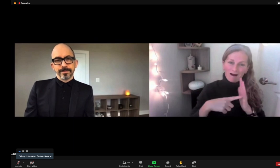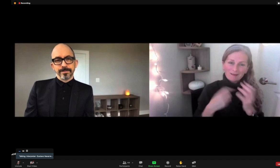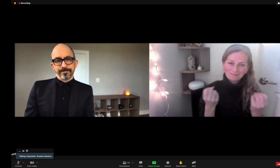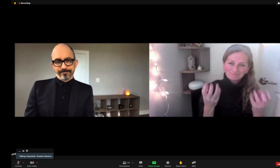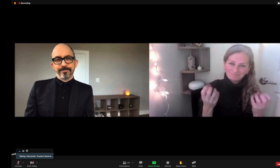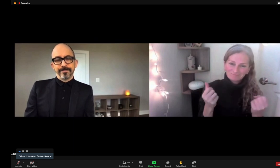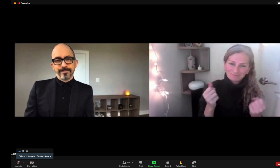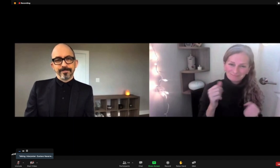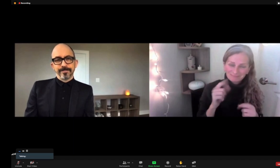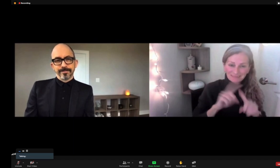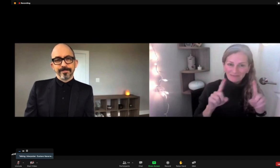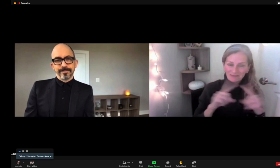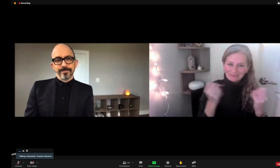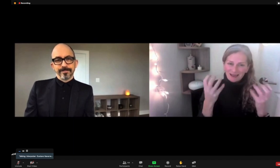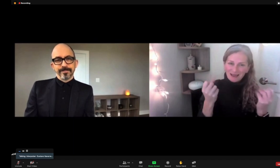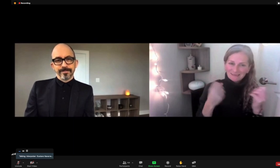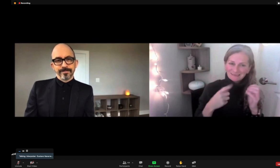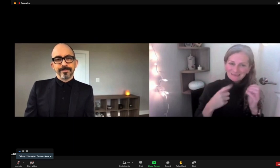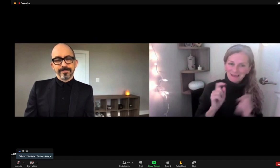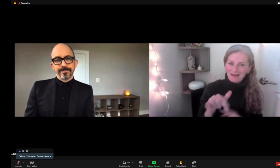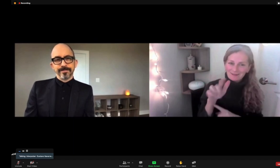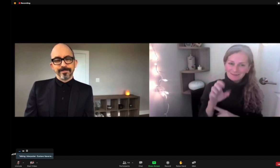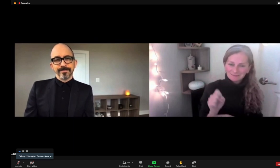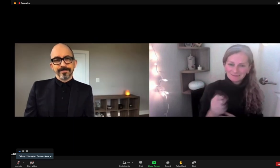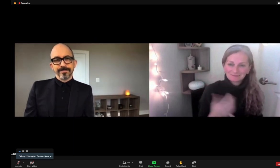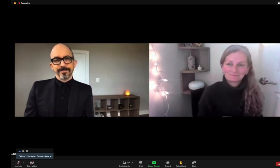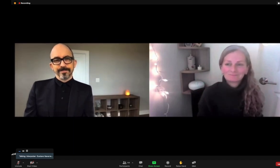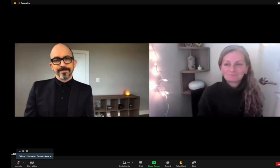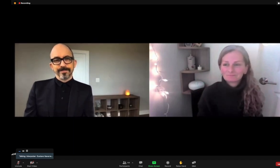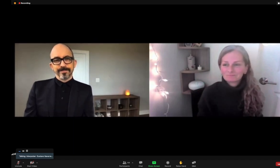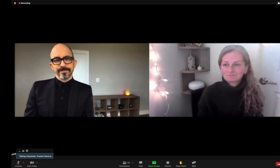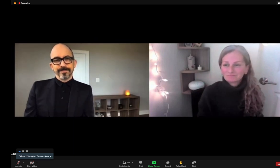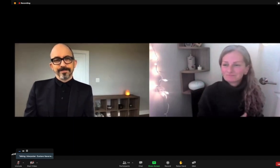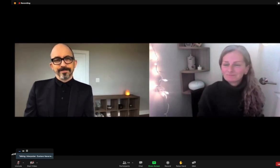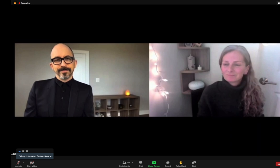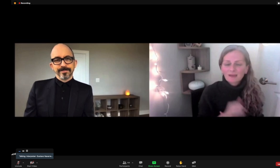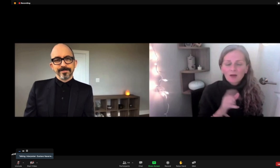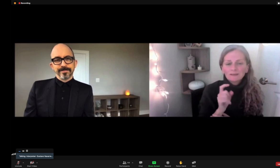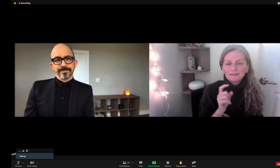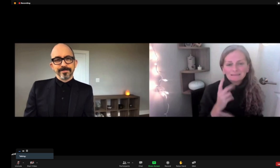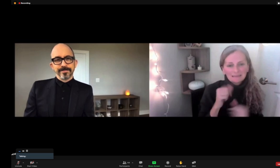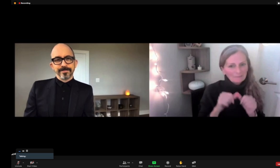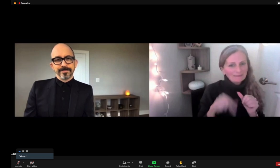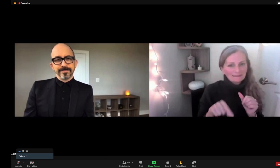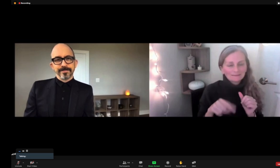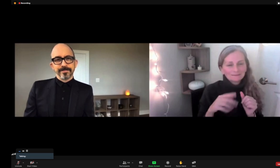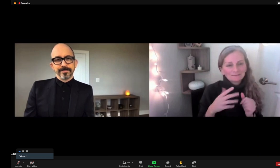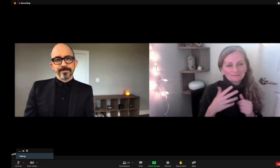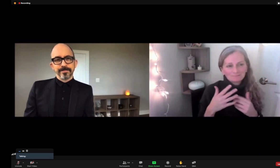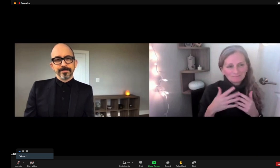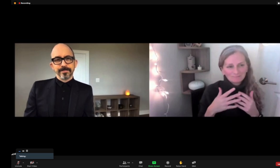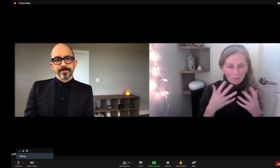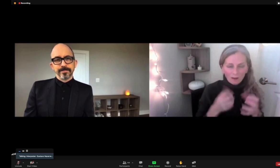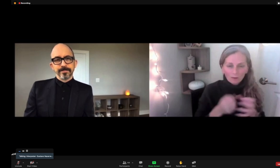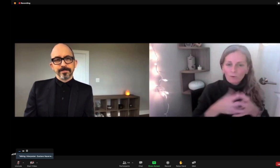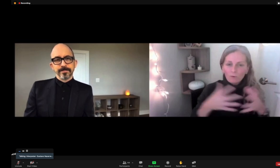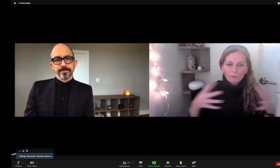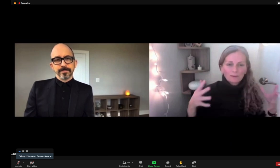the stories. That is the way people can see themselves reflected in the stories as well. We need to keep the momentum going.